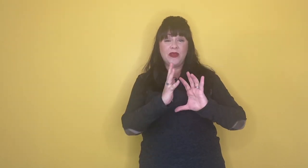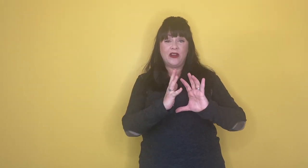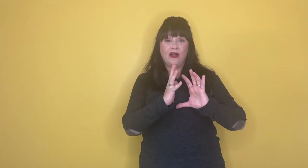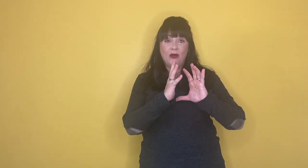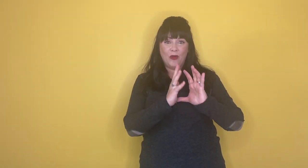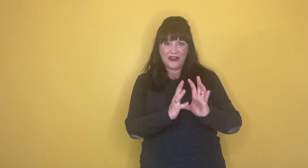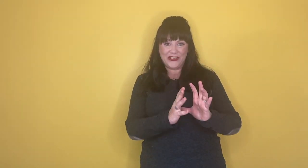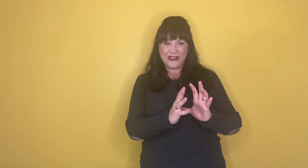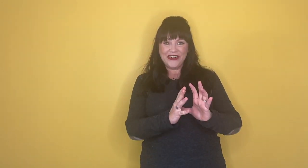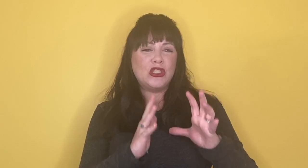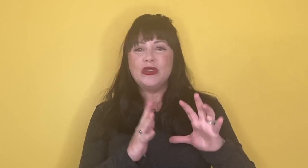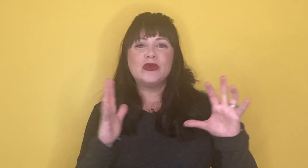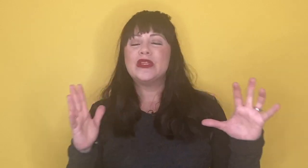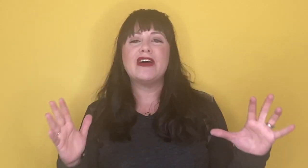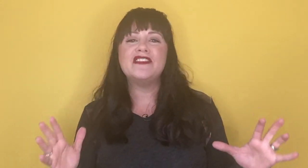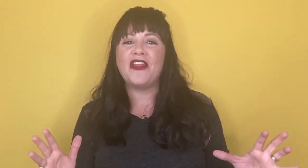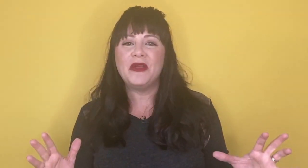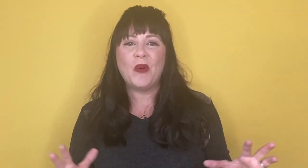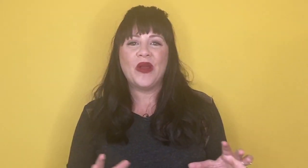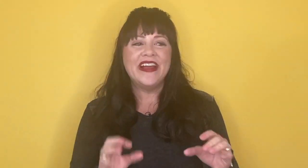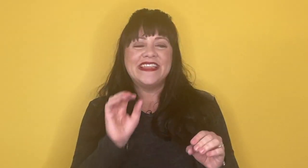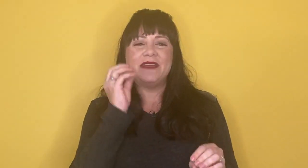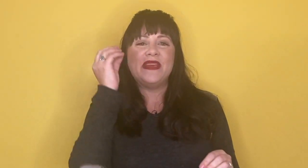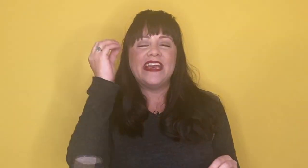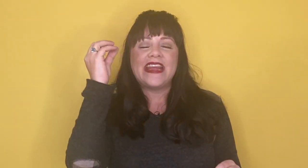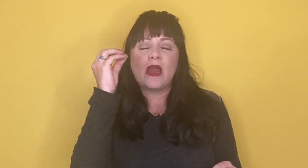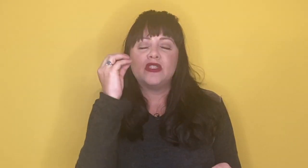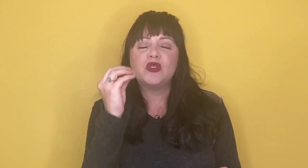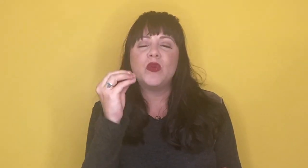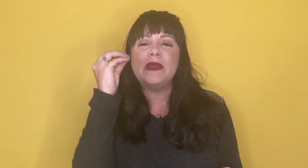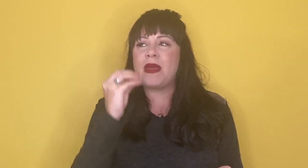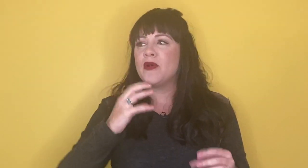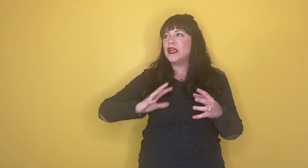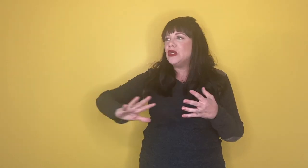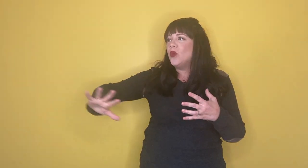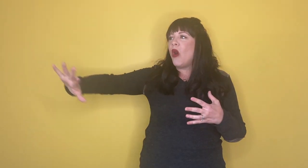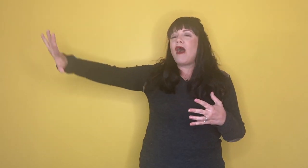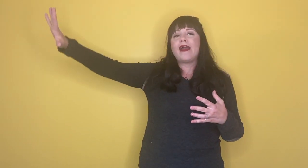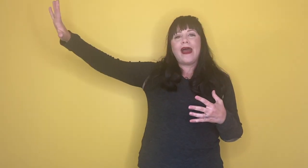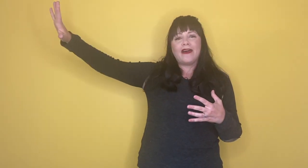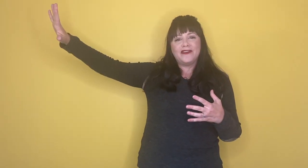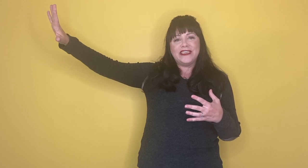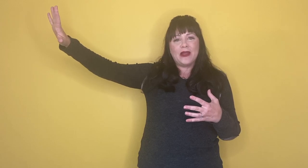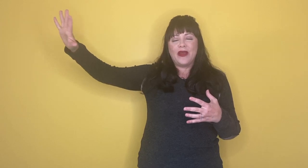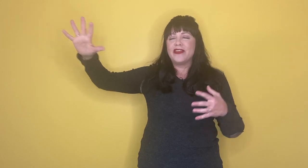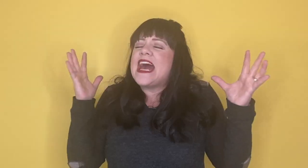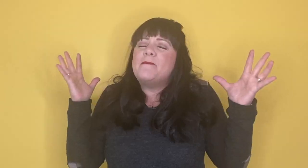meal with dessert. Twos would love nothing more to be that sweet memory you walk out of the day with. That